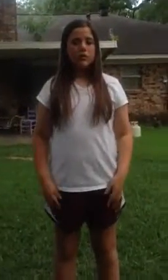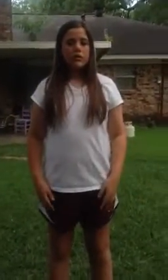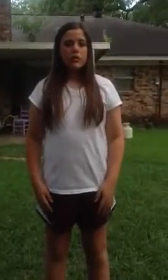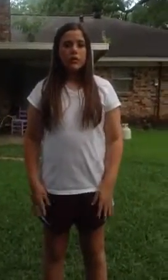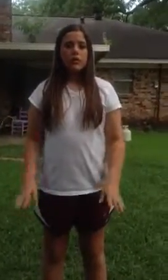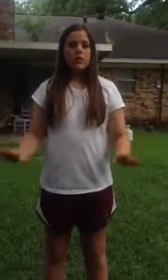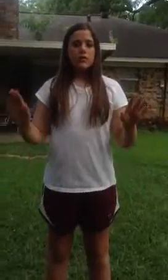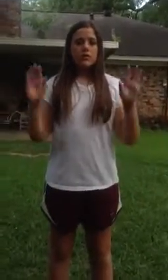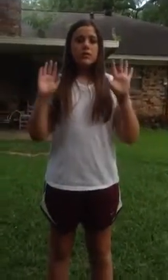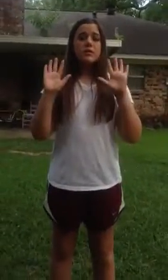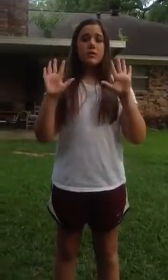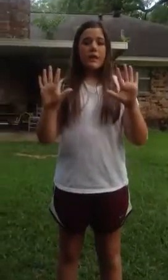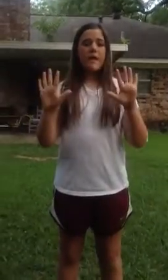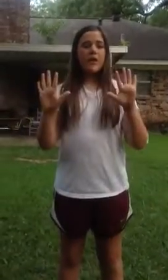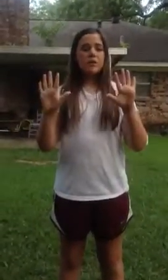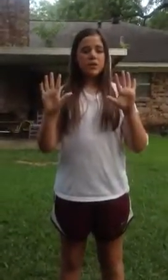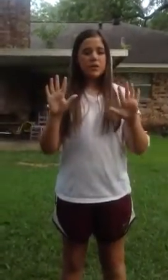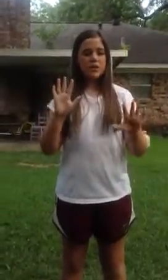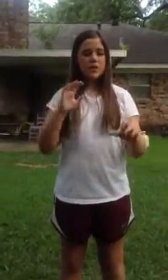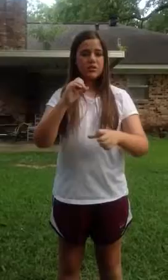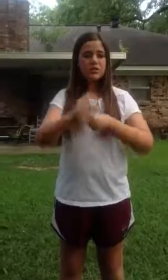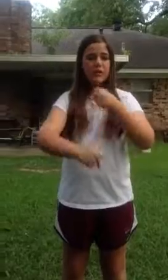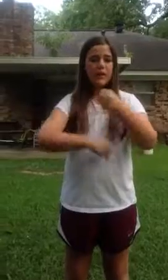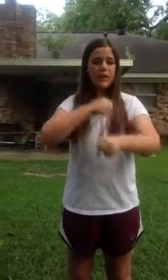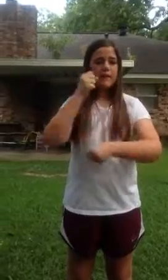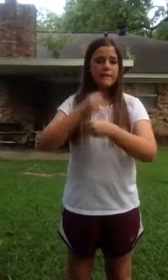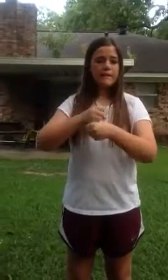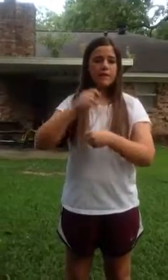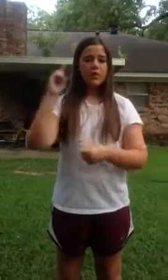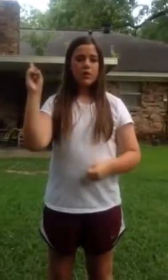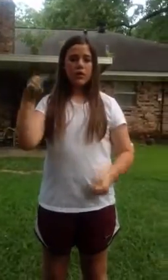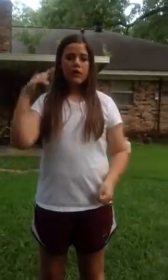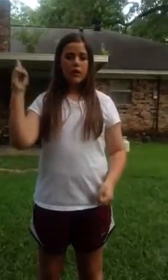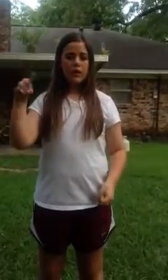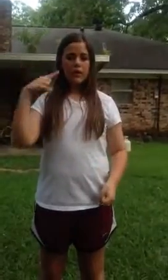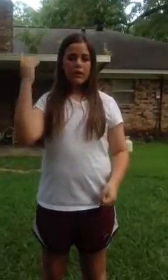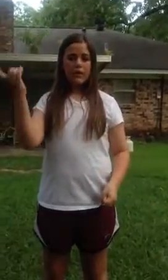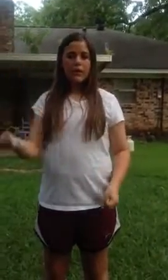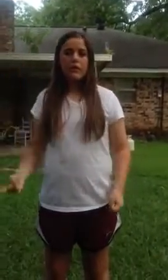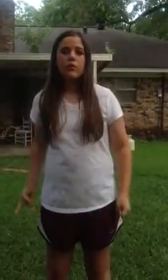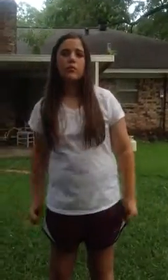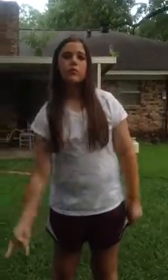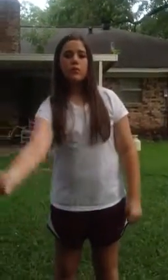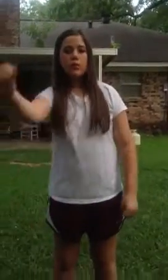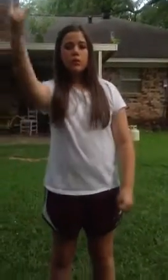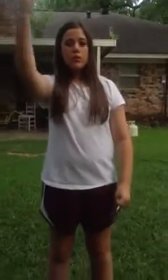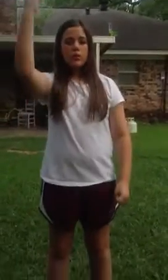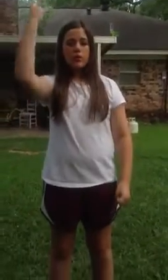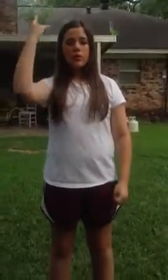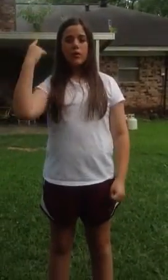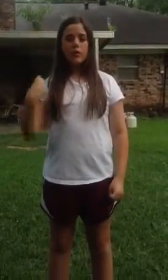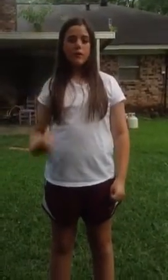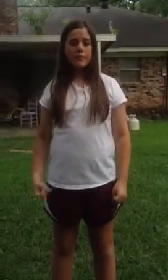Ten thousand years I've been forever Forever